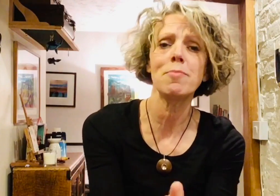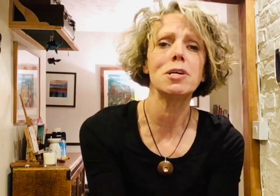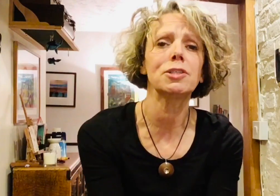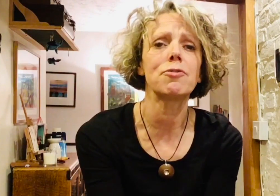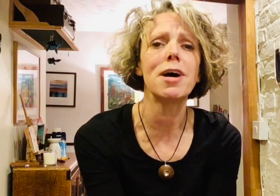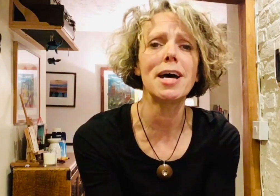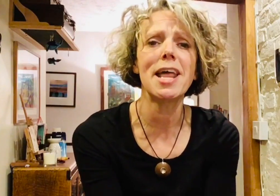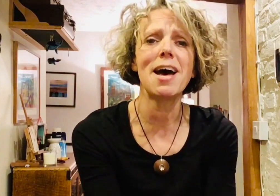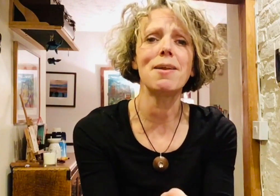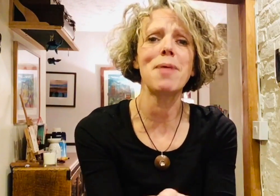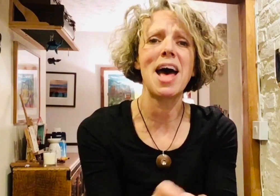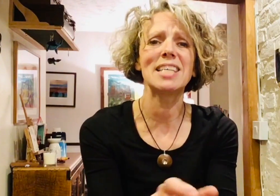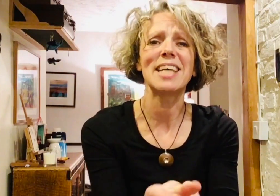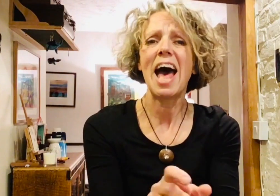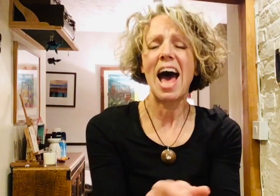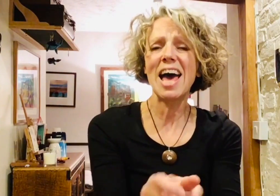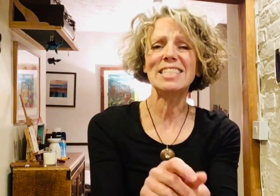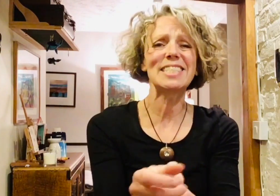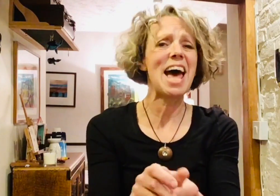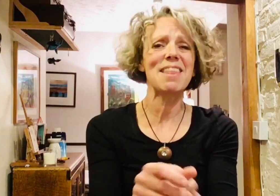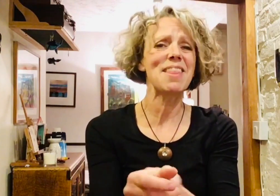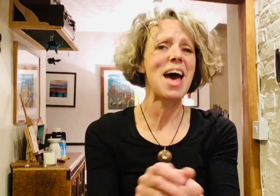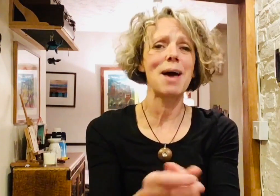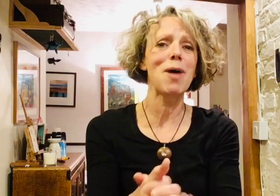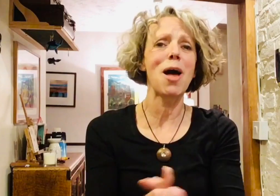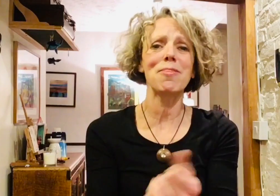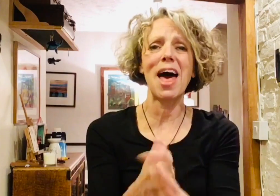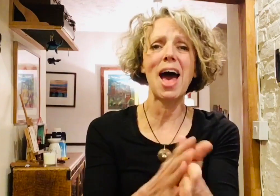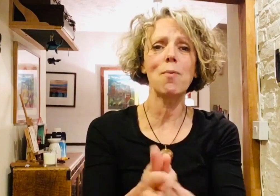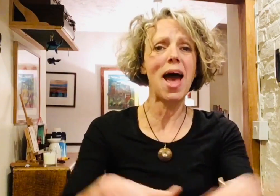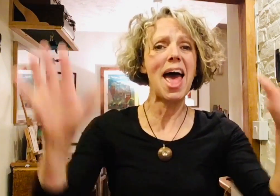bugs right out of my hands and send them on their way.